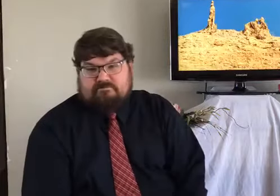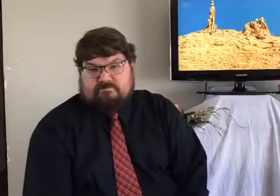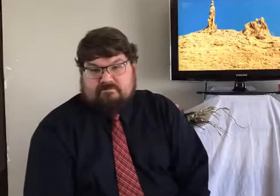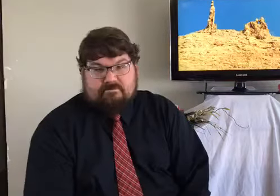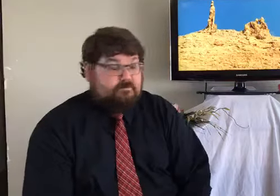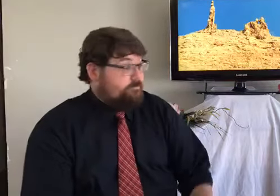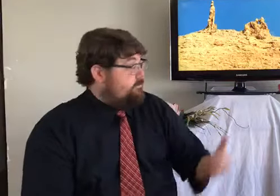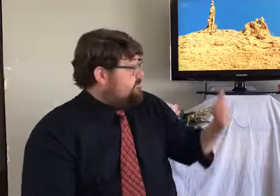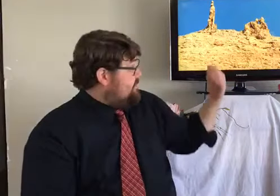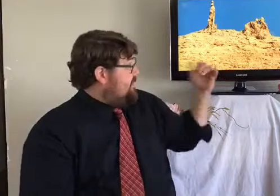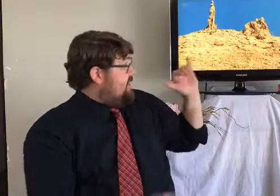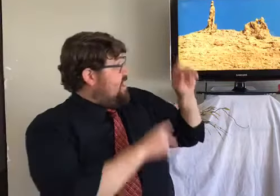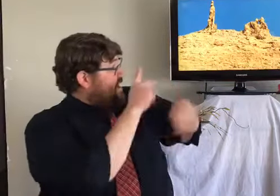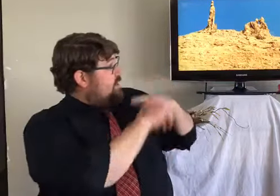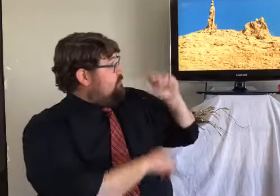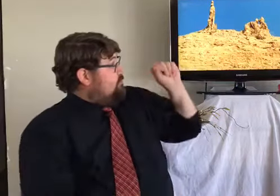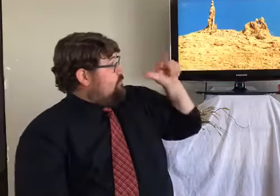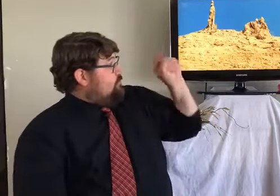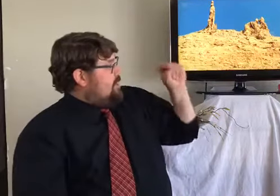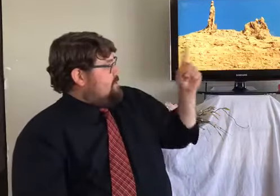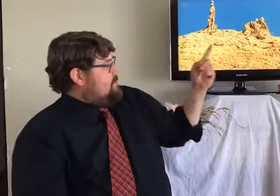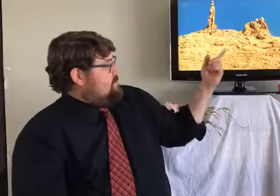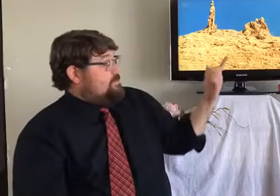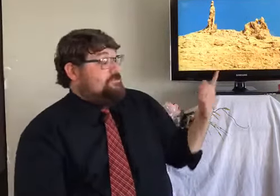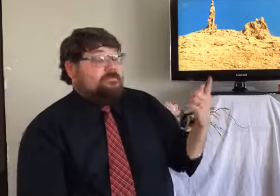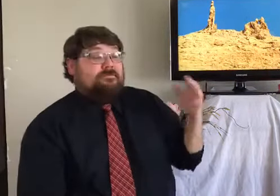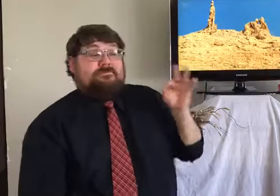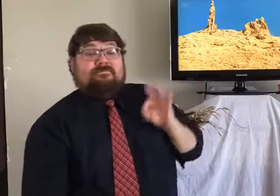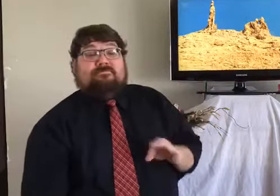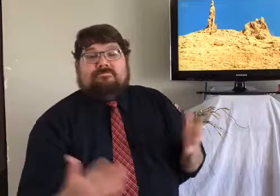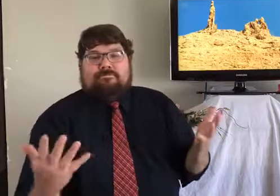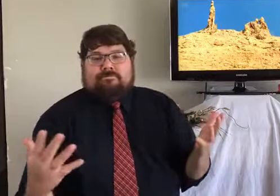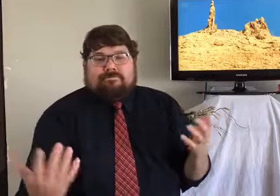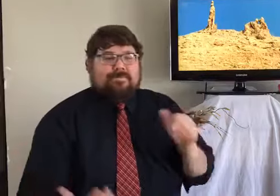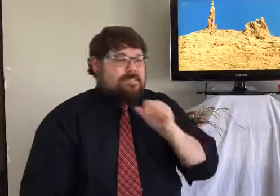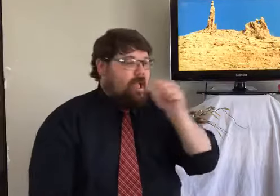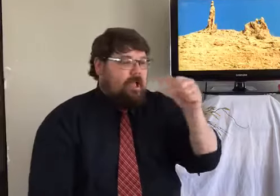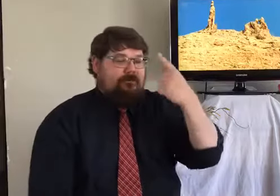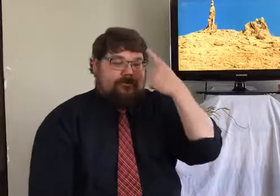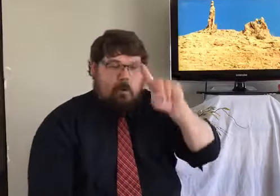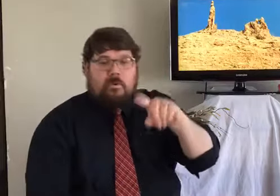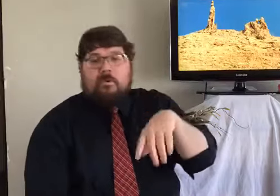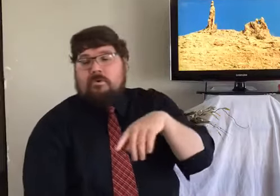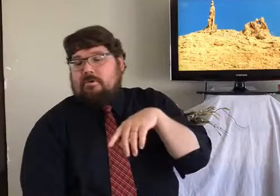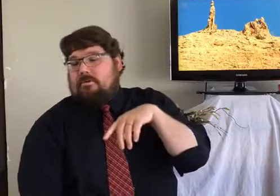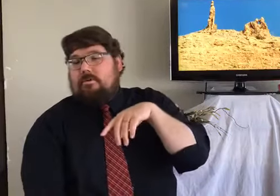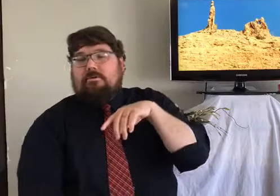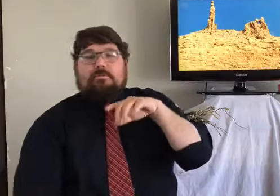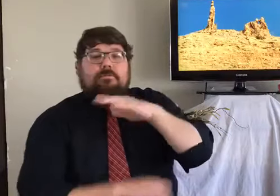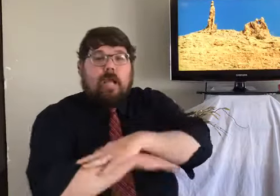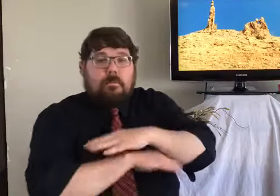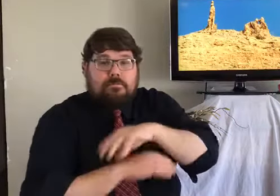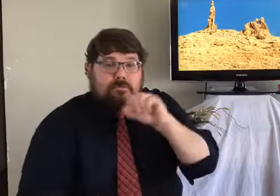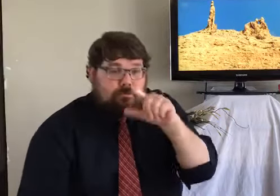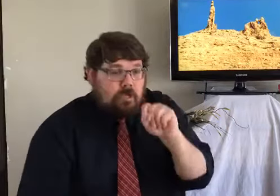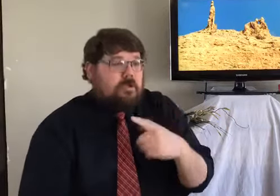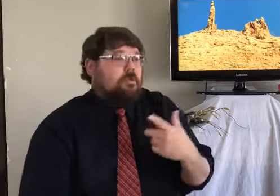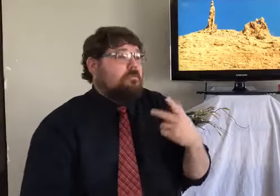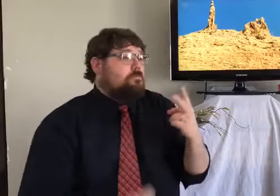It's really not useful, though. It's really not used for anything. This kind of salt is not of much benefit. It's not for